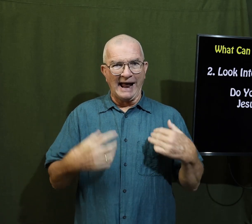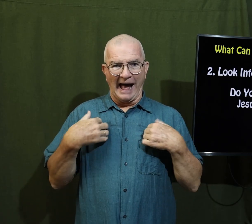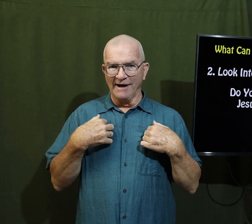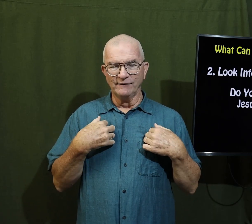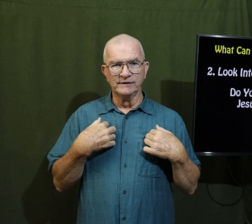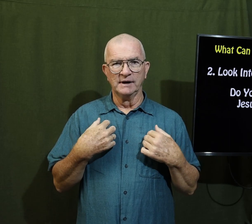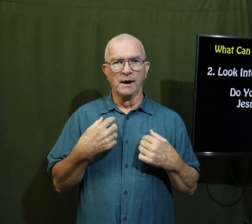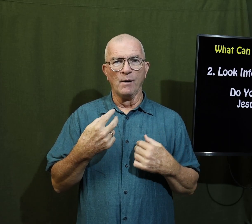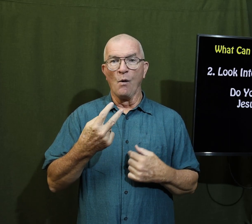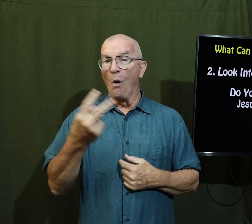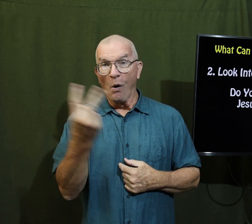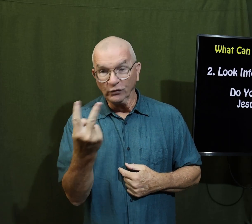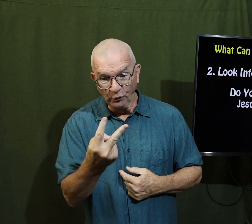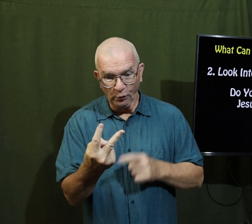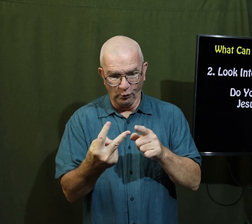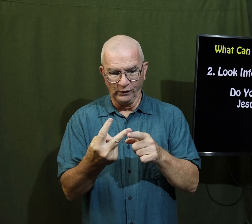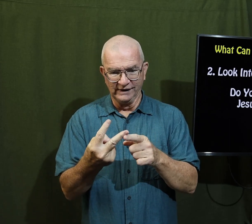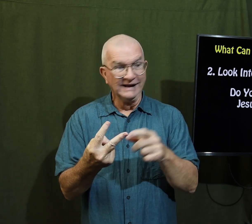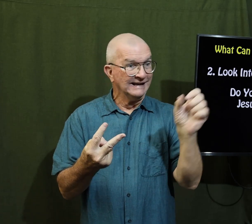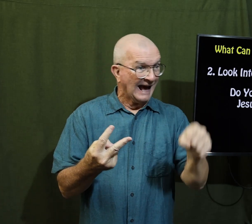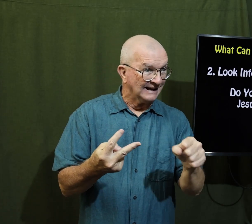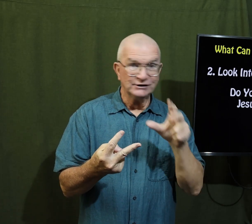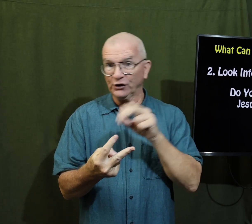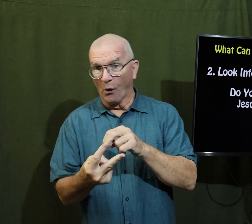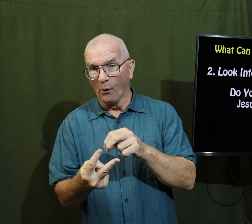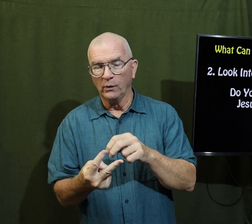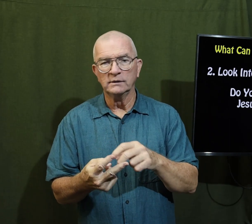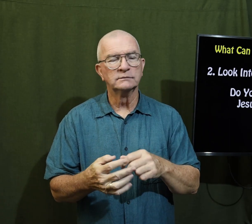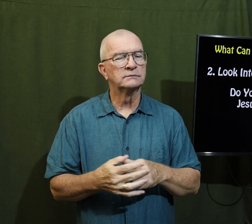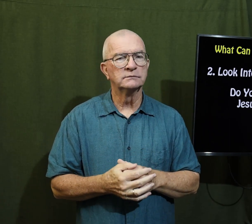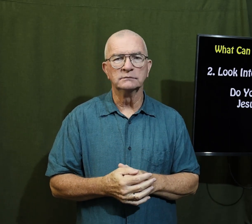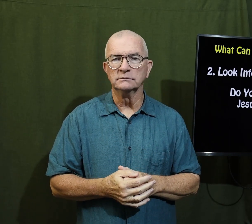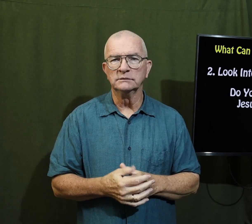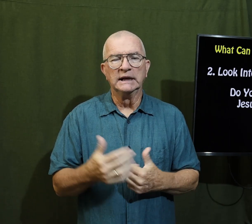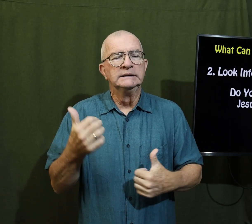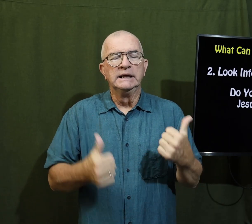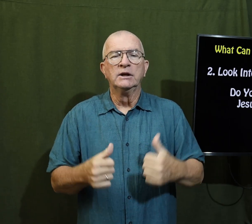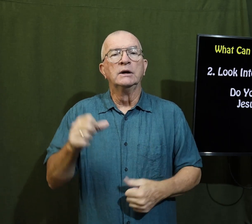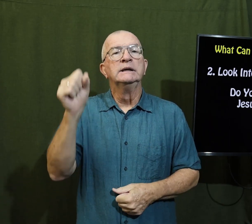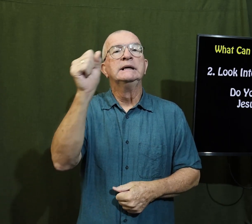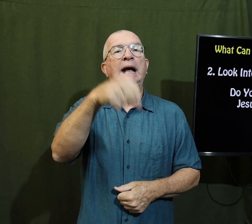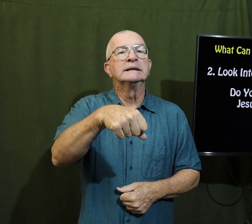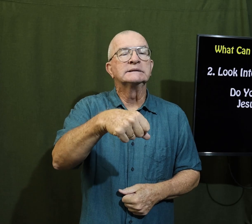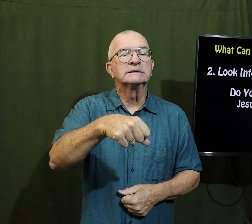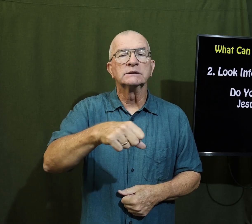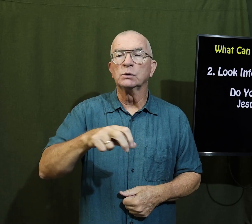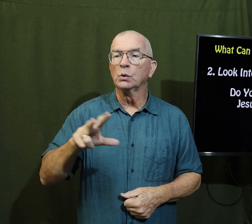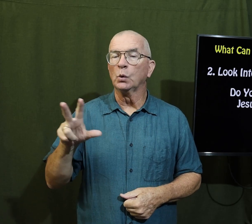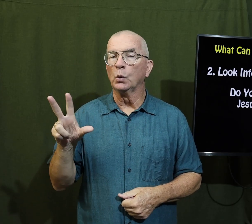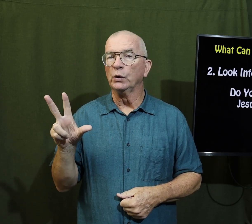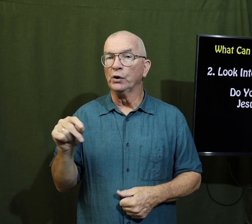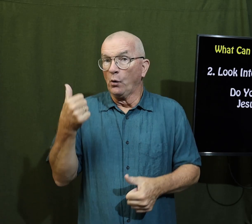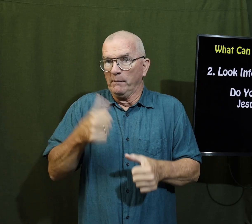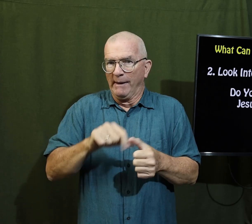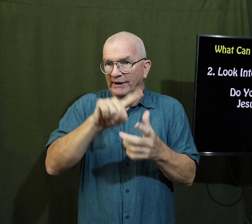you can't have all two yes and no it's either yes or no